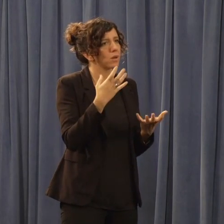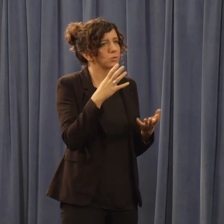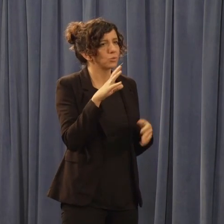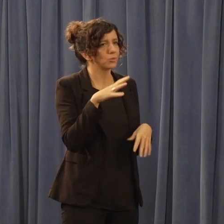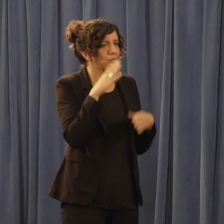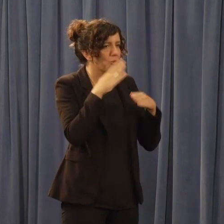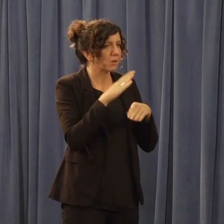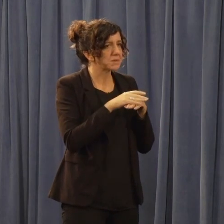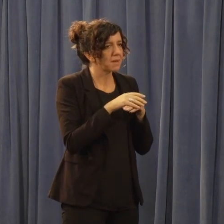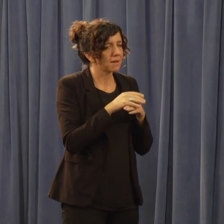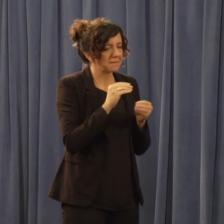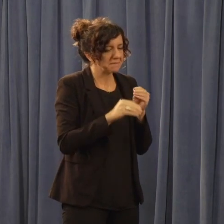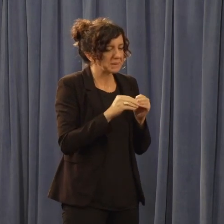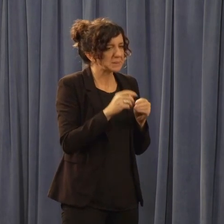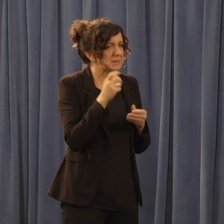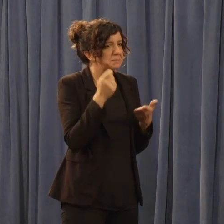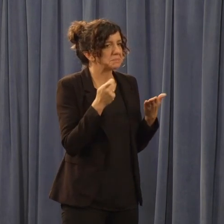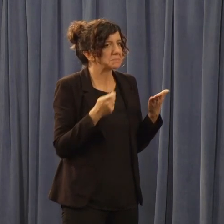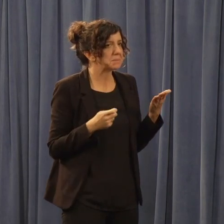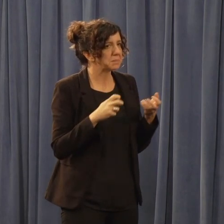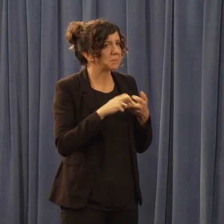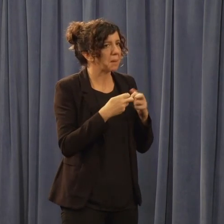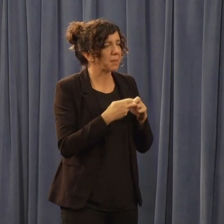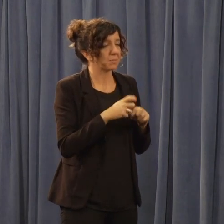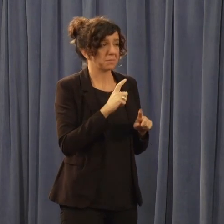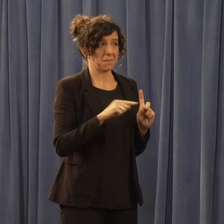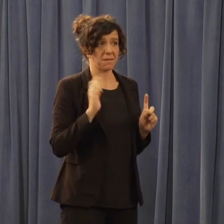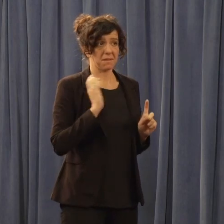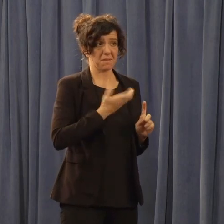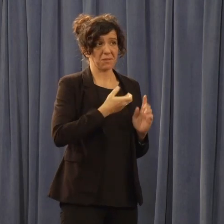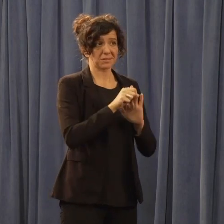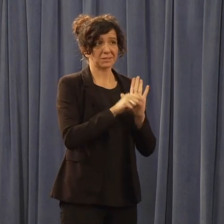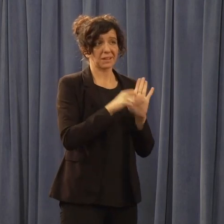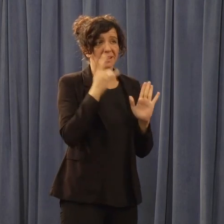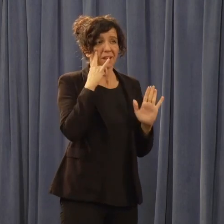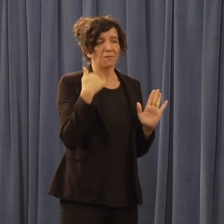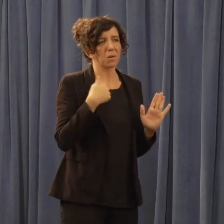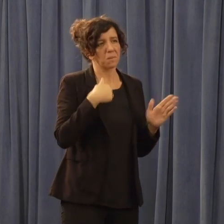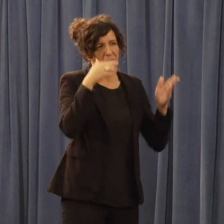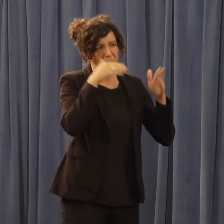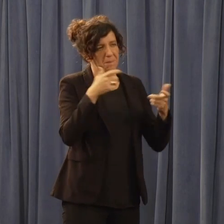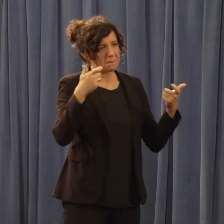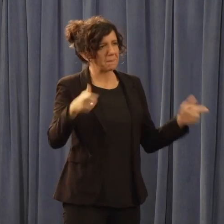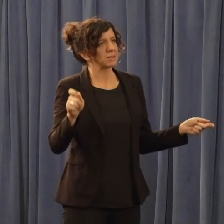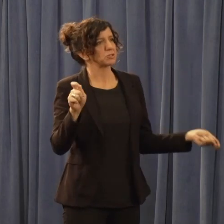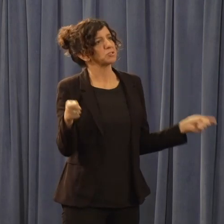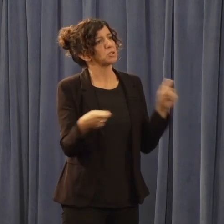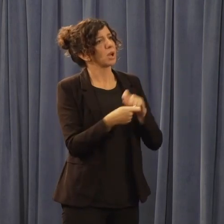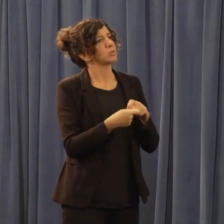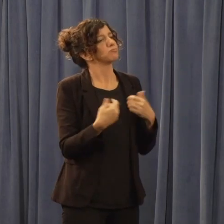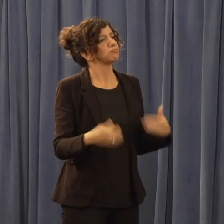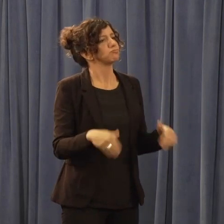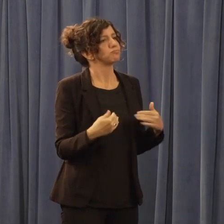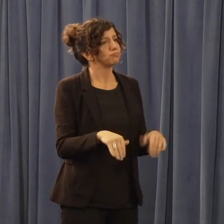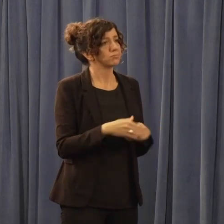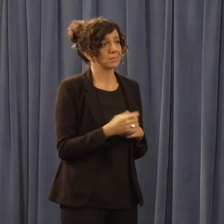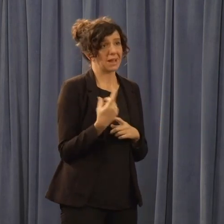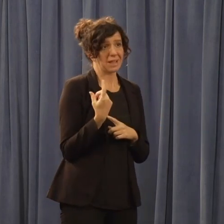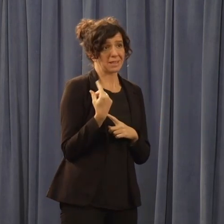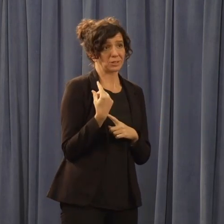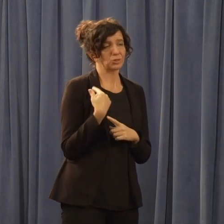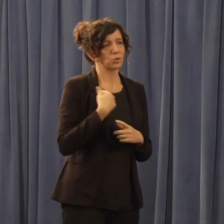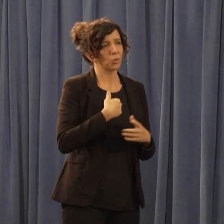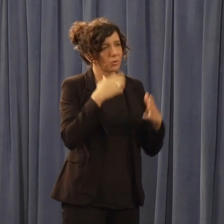things, but we're doing big things. And I say that to make this point. Last year, there was so much attention given to